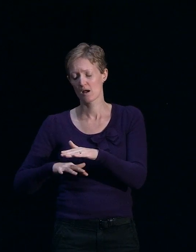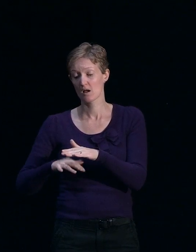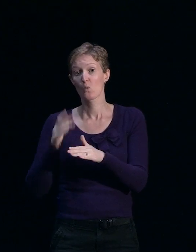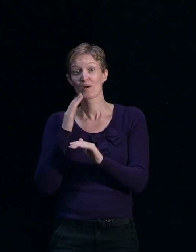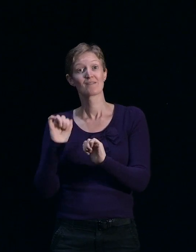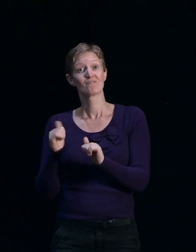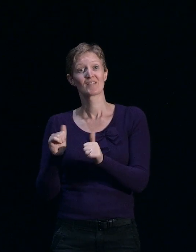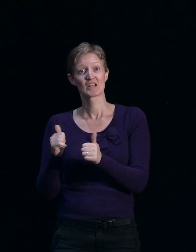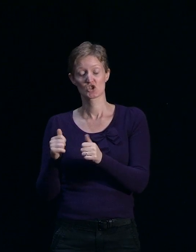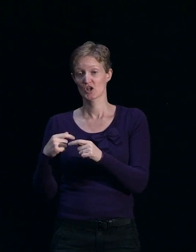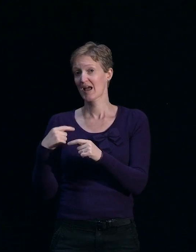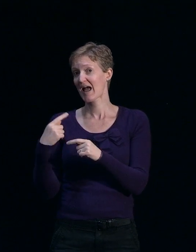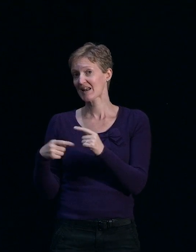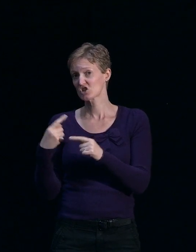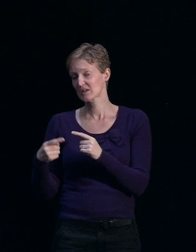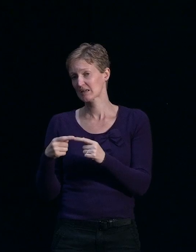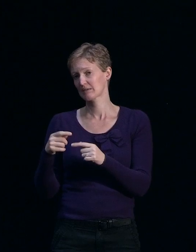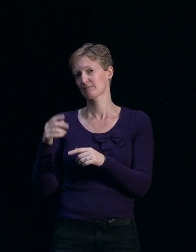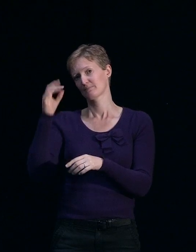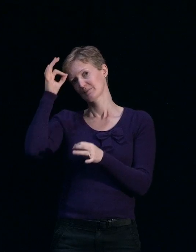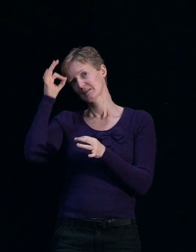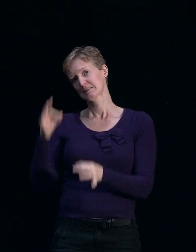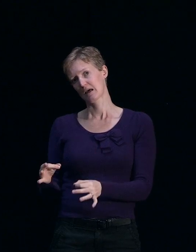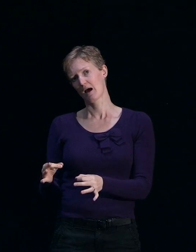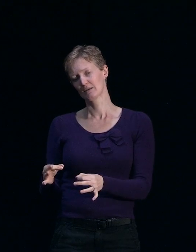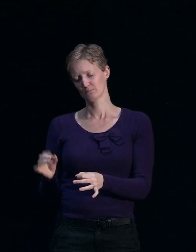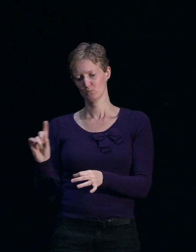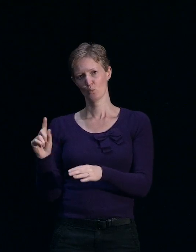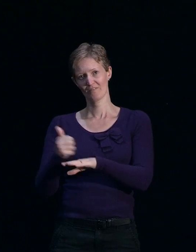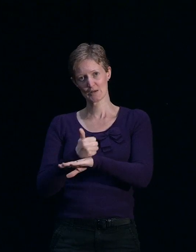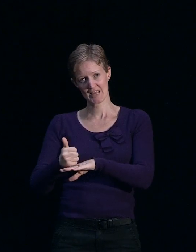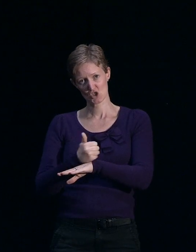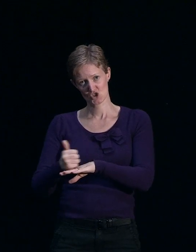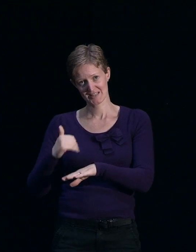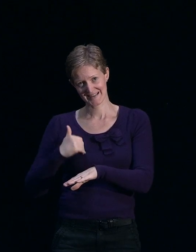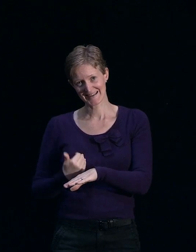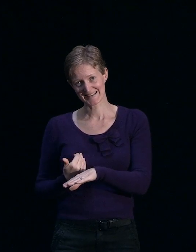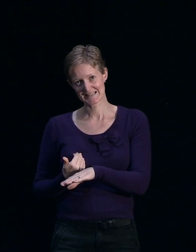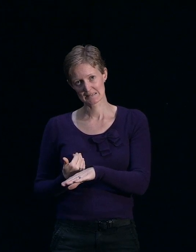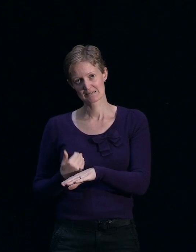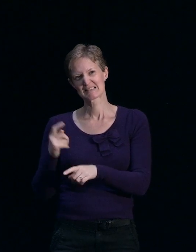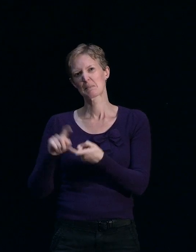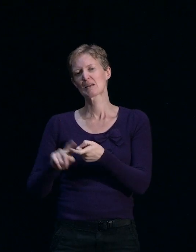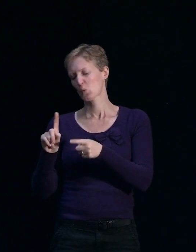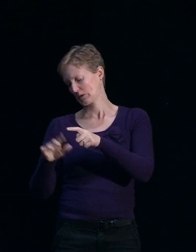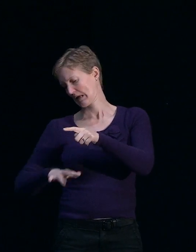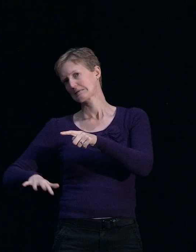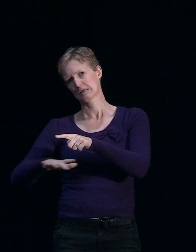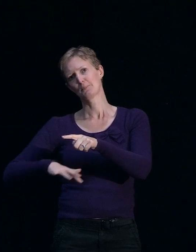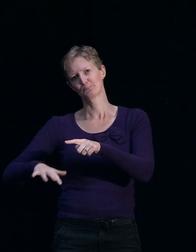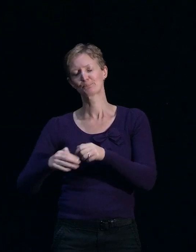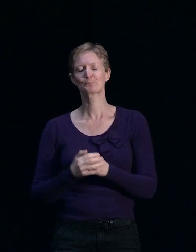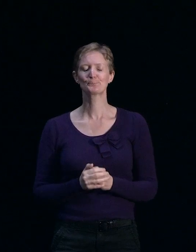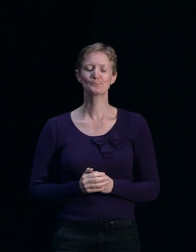been done, then the engineer will design a foundation based on the type of ground that it is or the quality of that land.